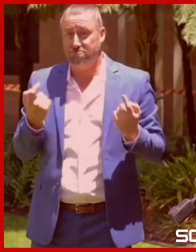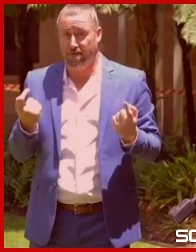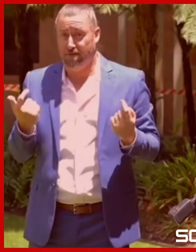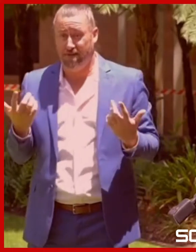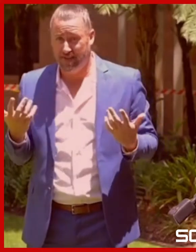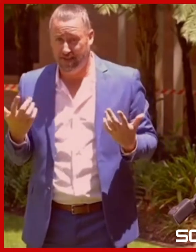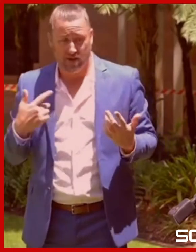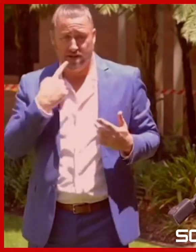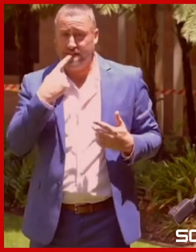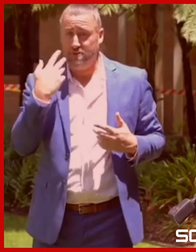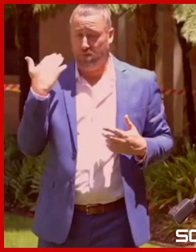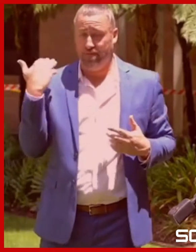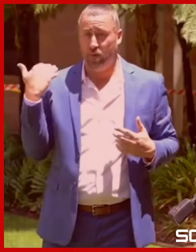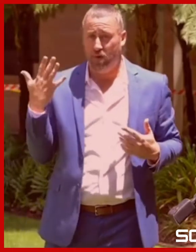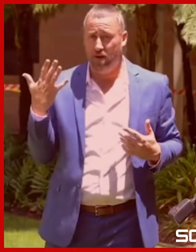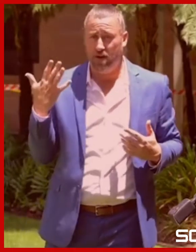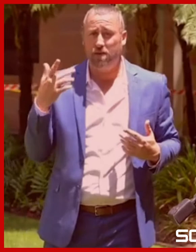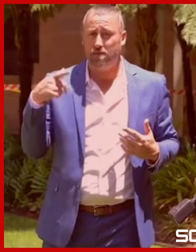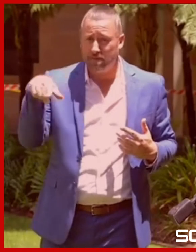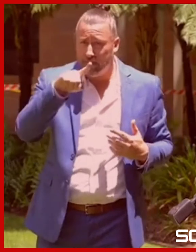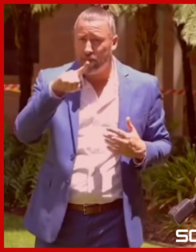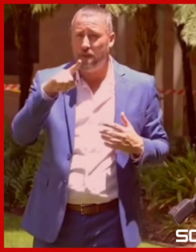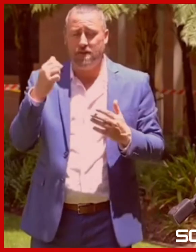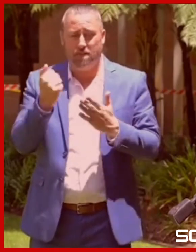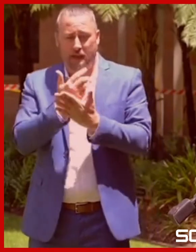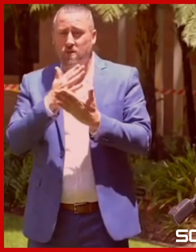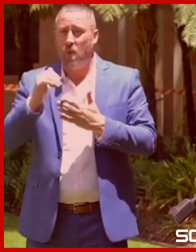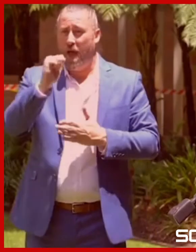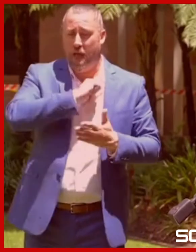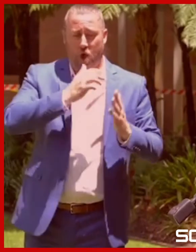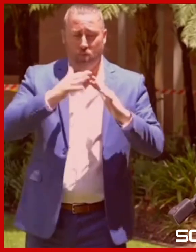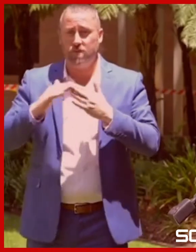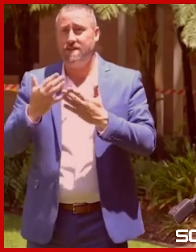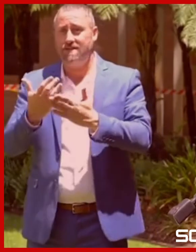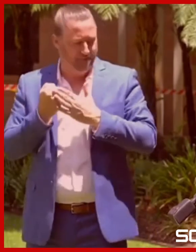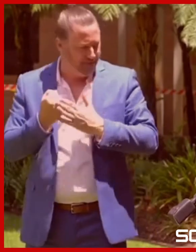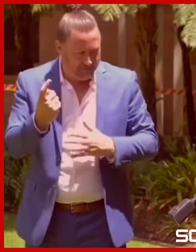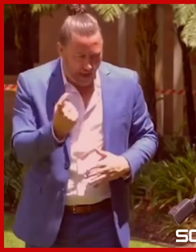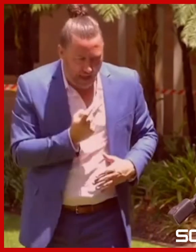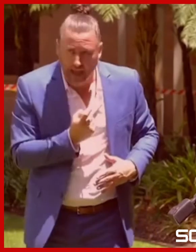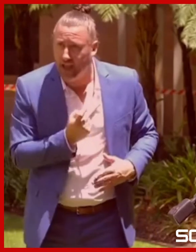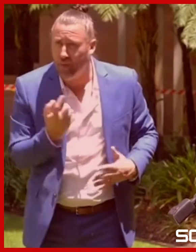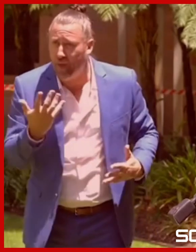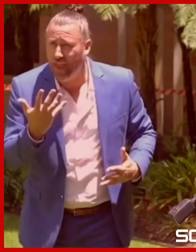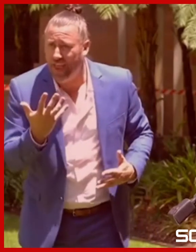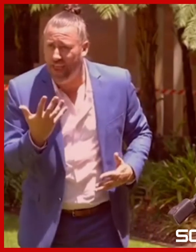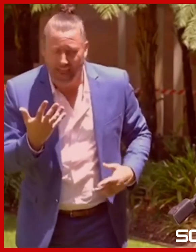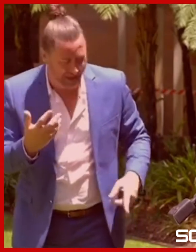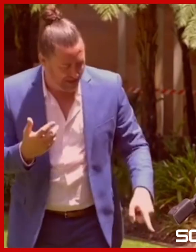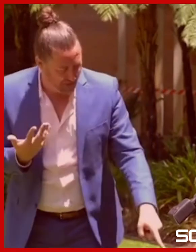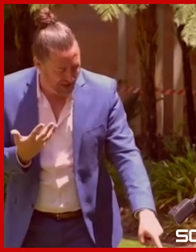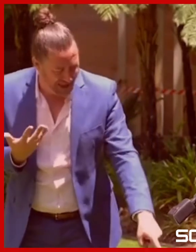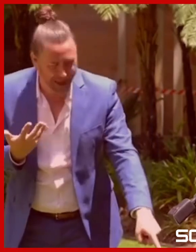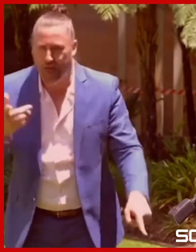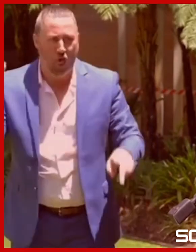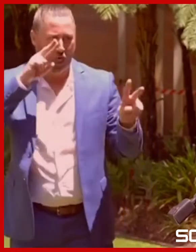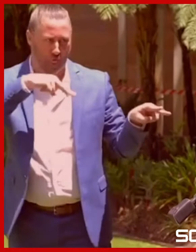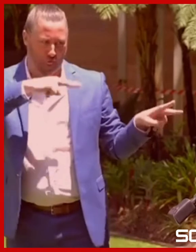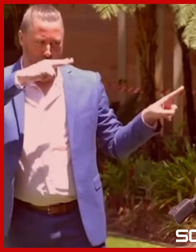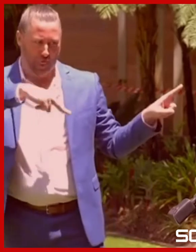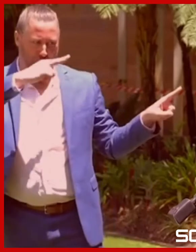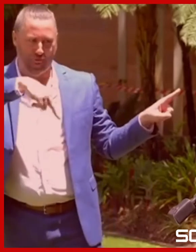just said it a minute ago this is about keeping community safe. Is he coming back? Everyone's looking at me at the moment.